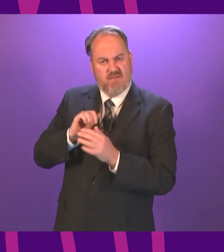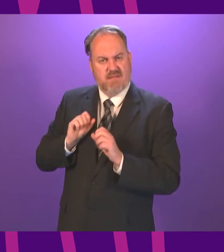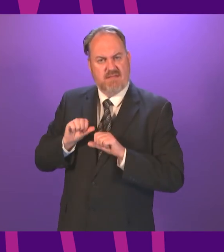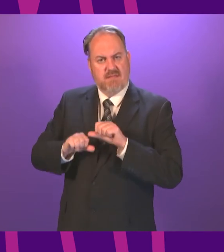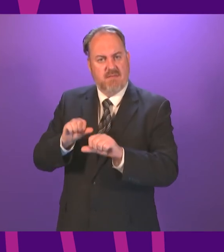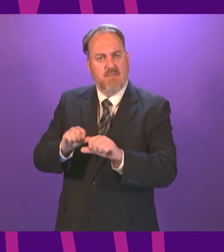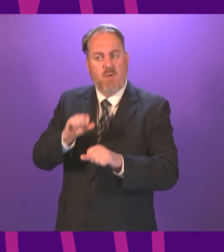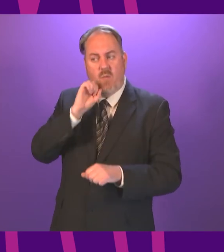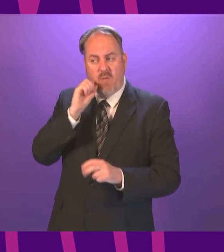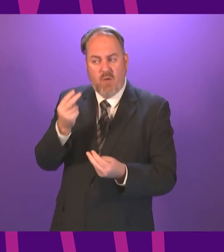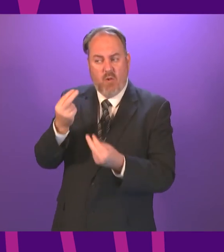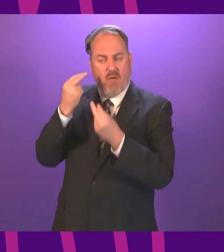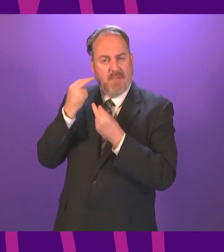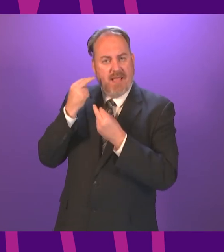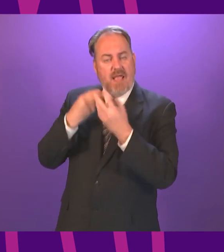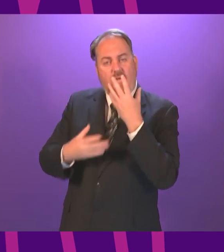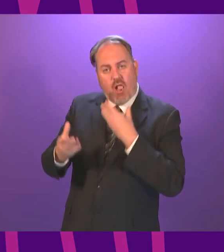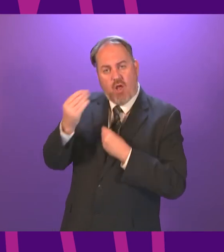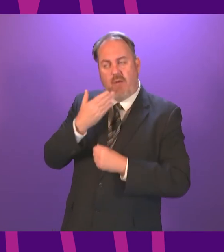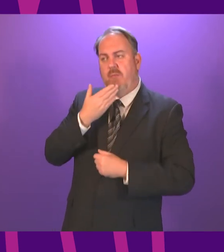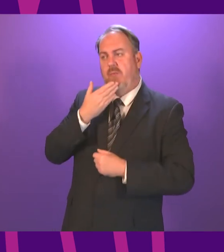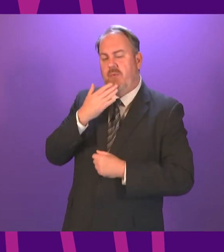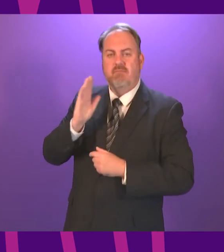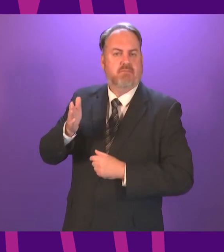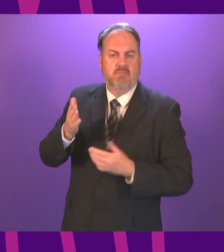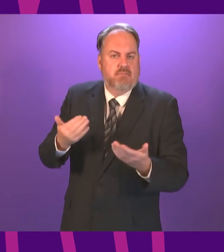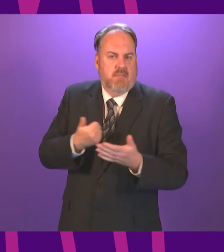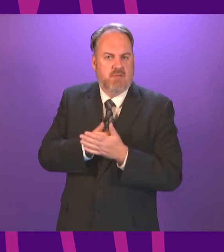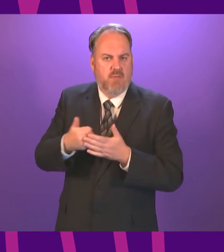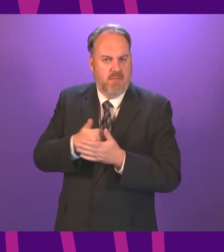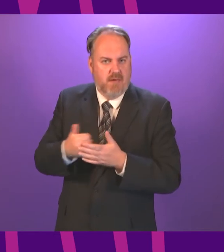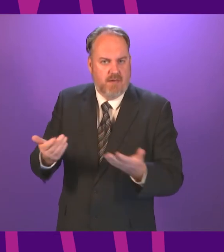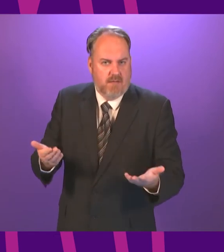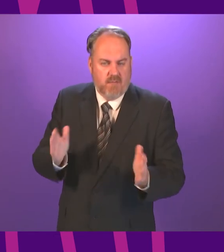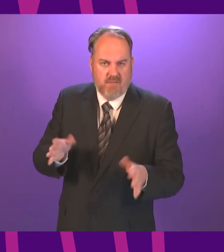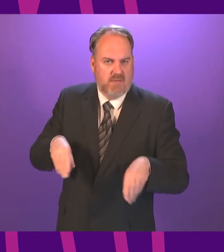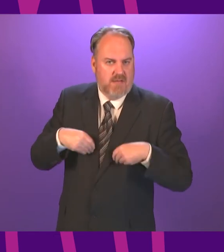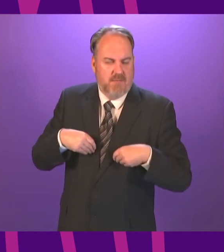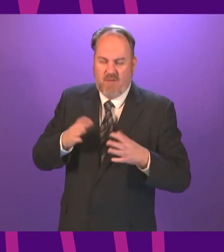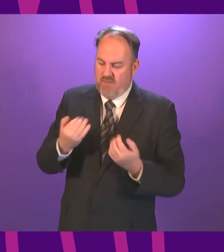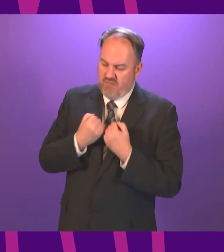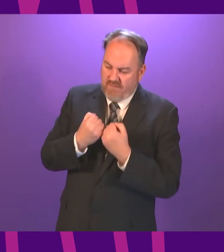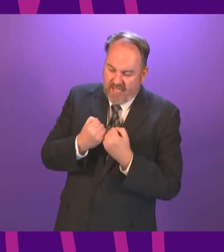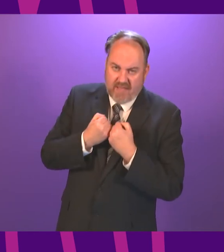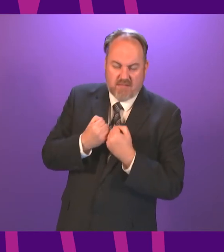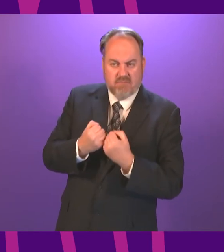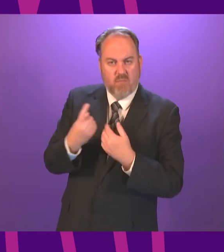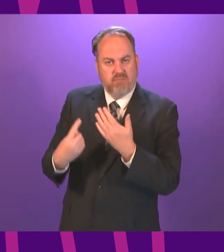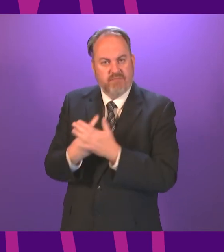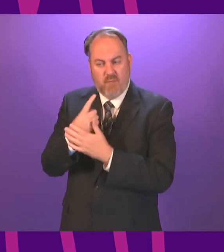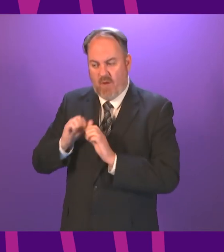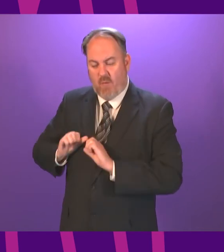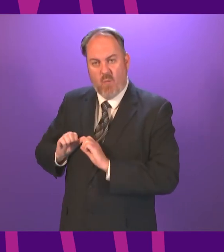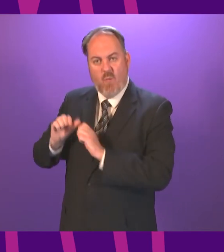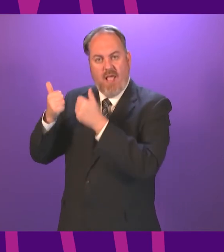Undoubtedly, we will. I think we have made clear during the entirety of how we deal with this pandemic that we have to reflect about what went well and what we could